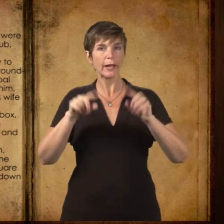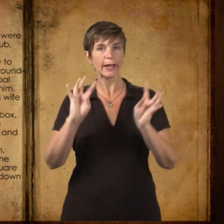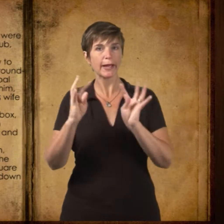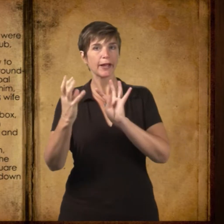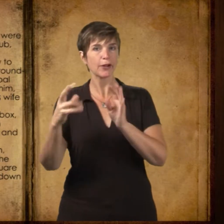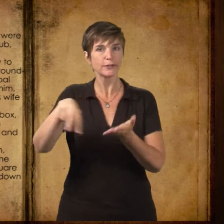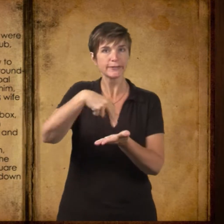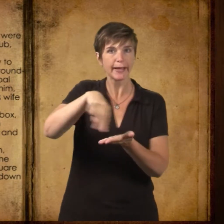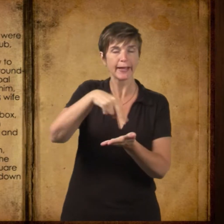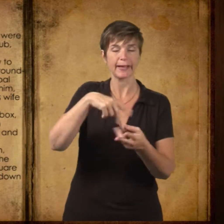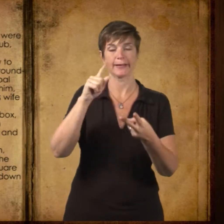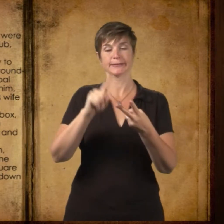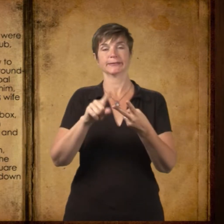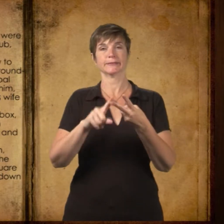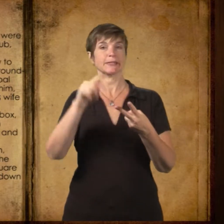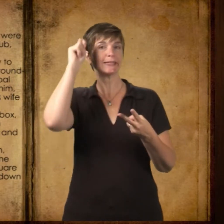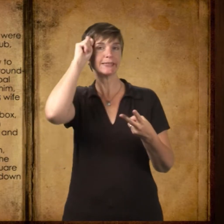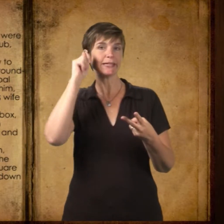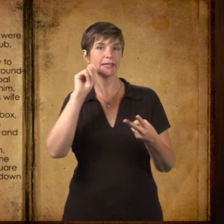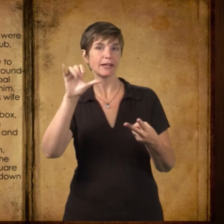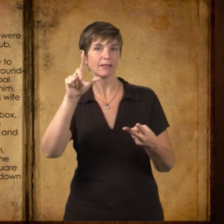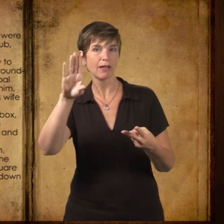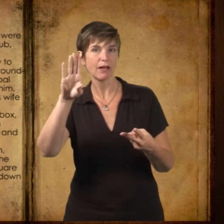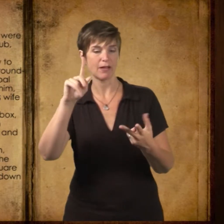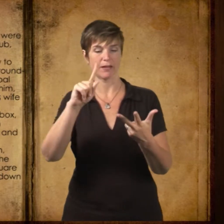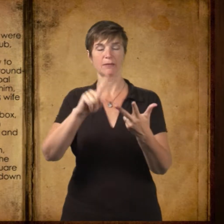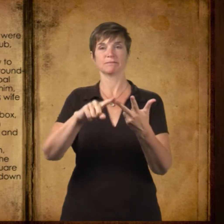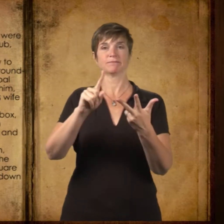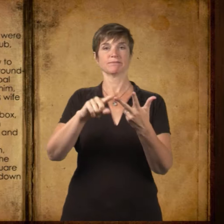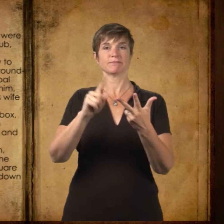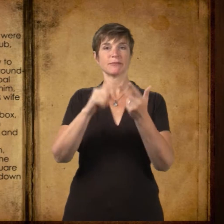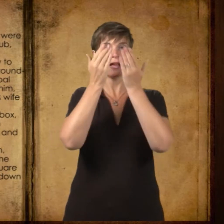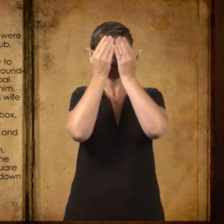the teenage club, and the Halloween program,